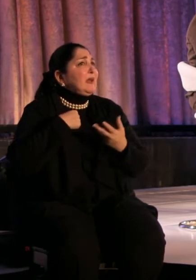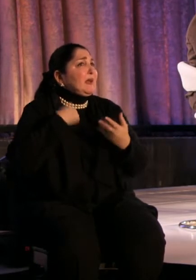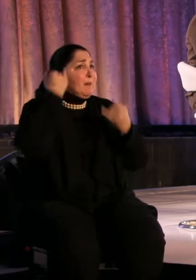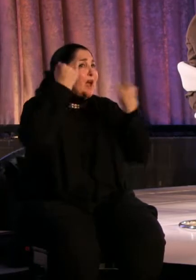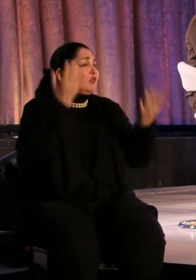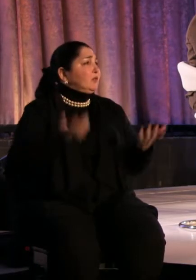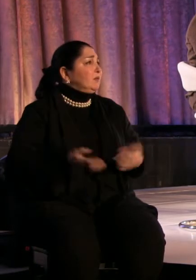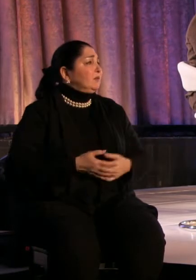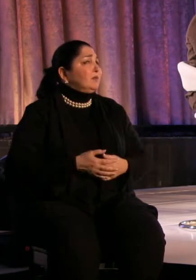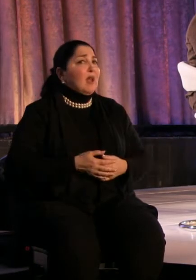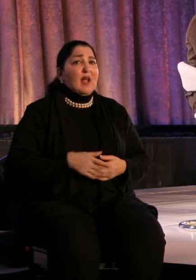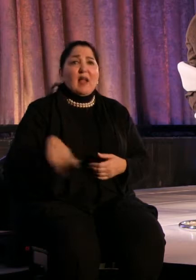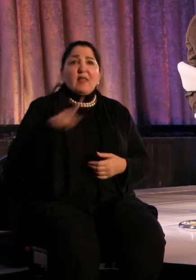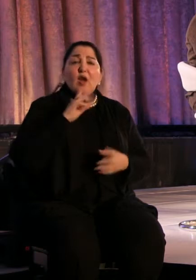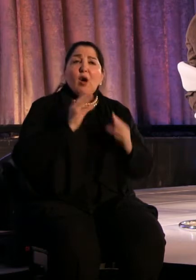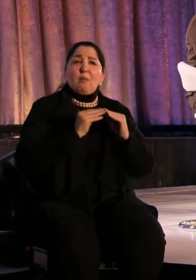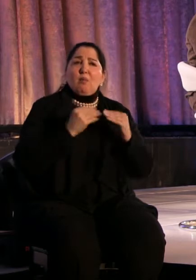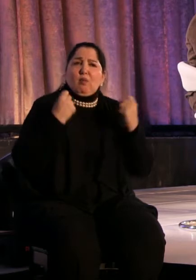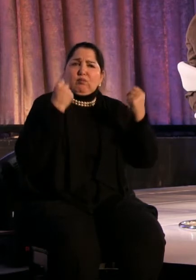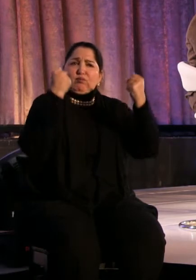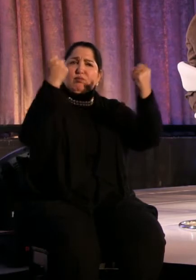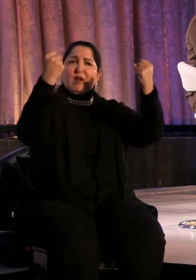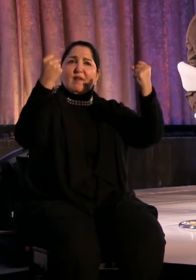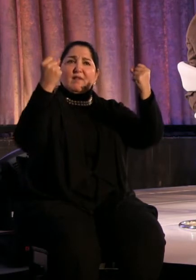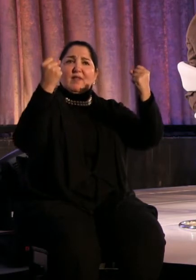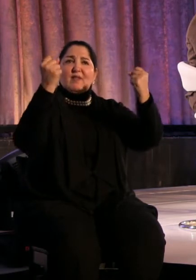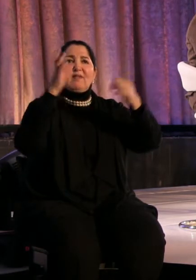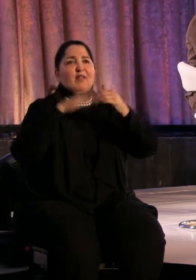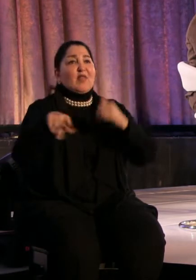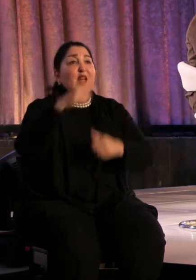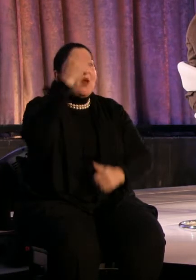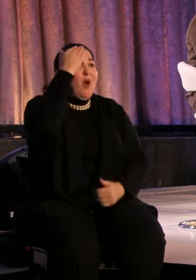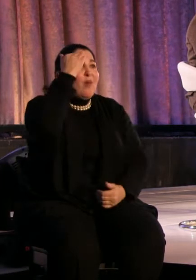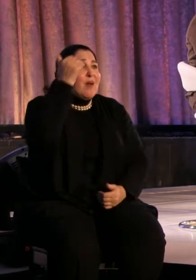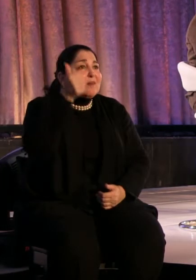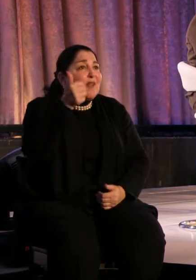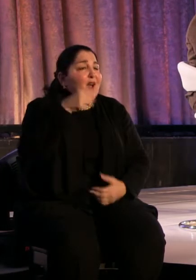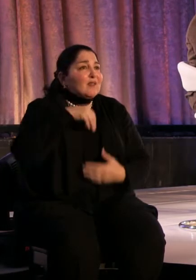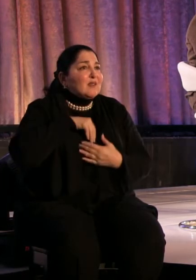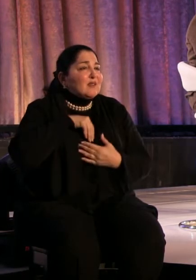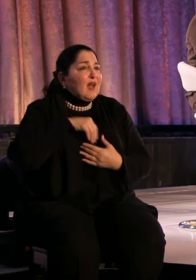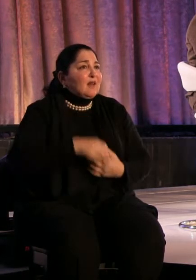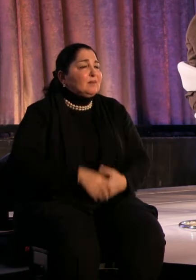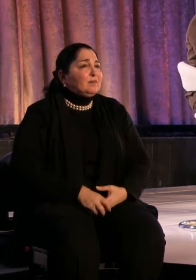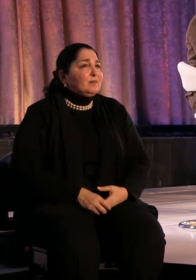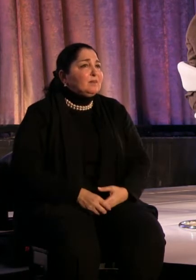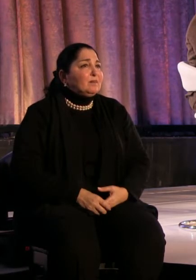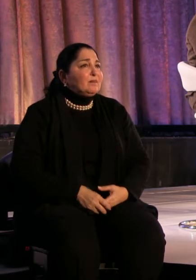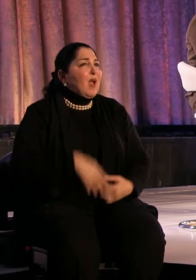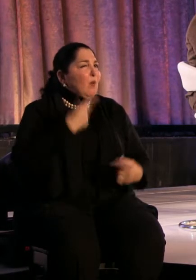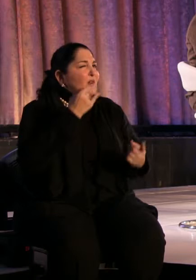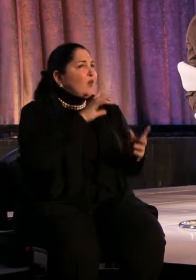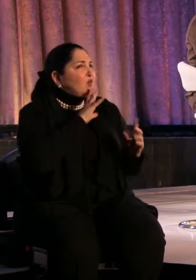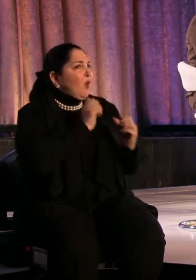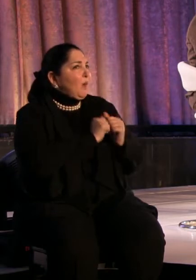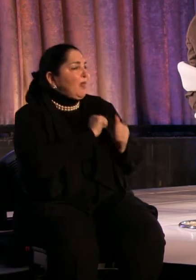They're even bolder and braver than they know. And I wonder if you can speak to that a little bit.